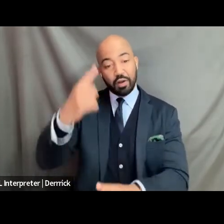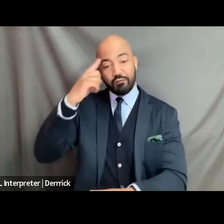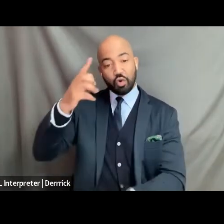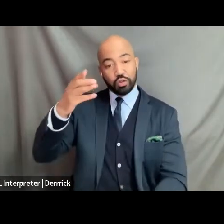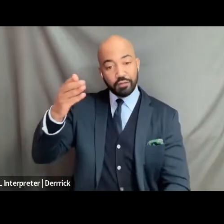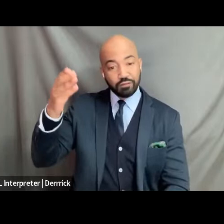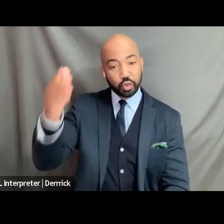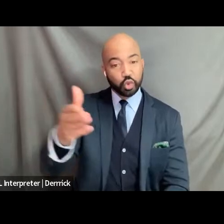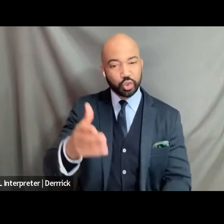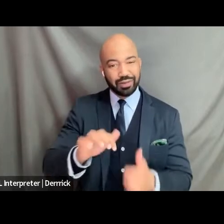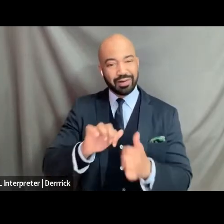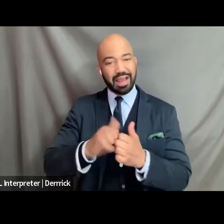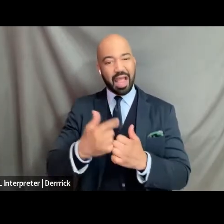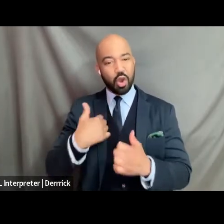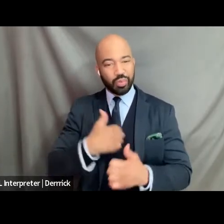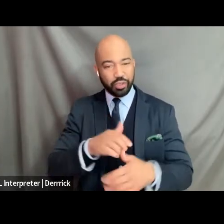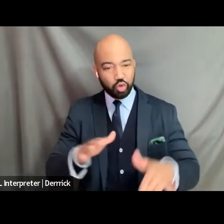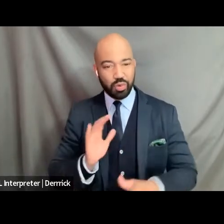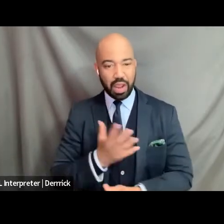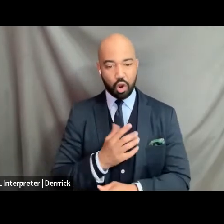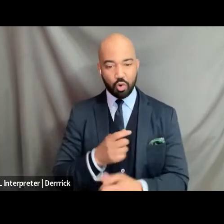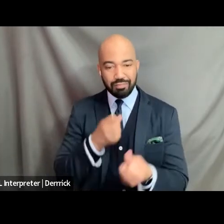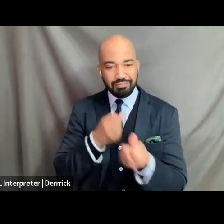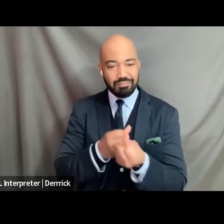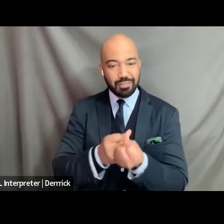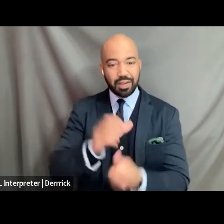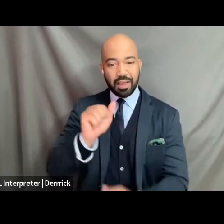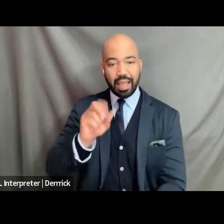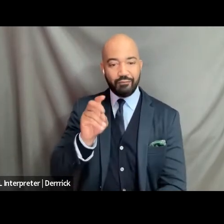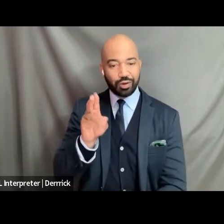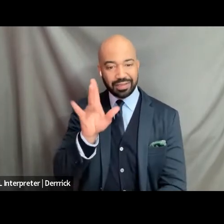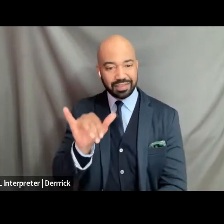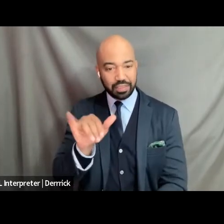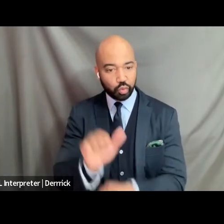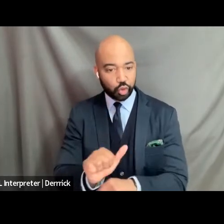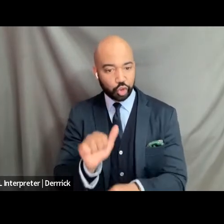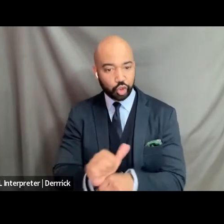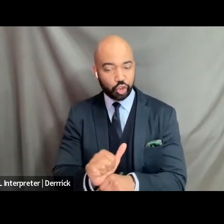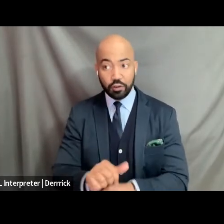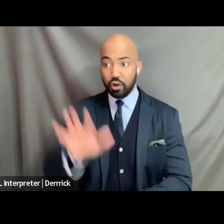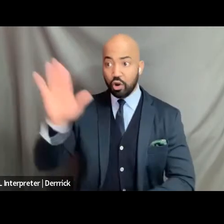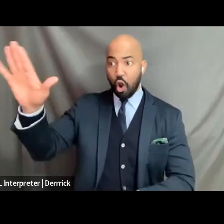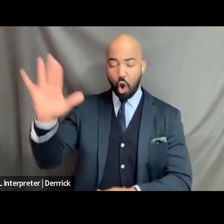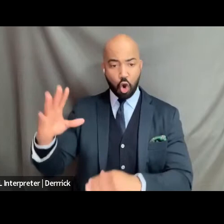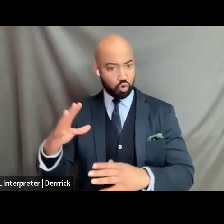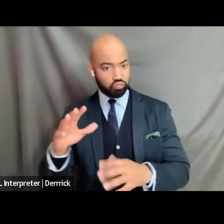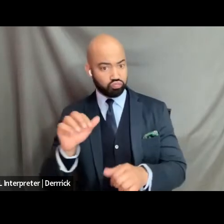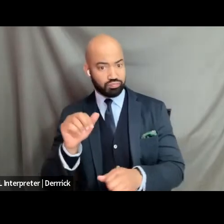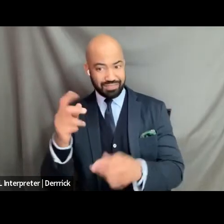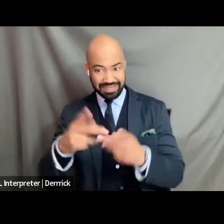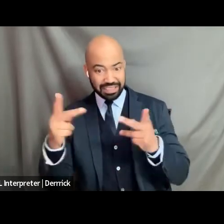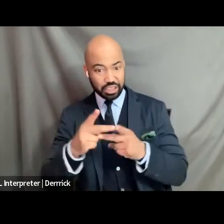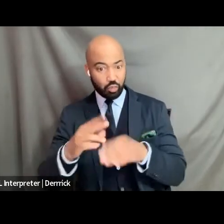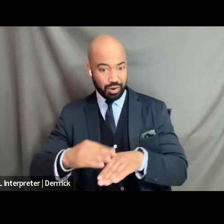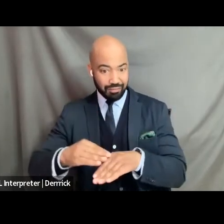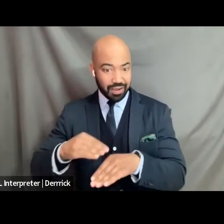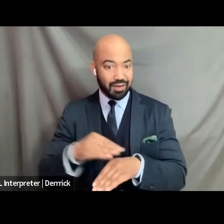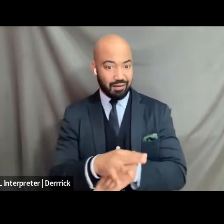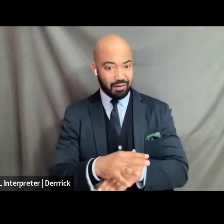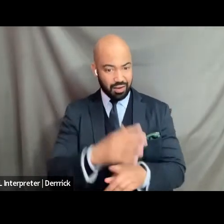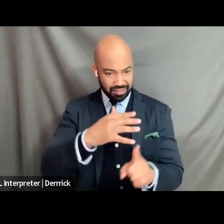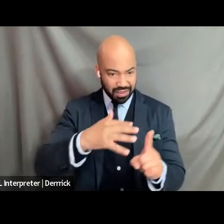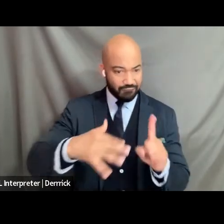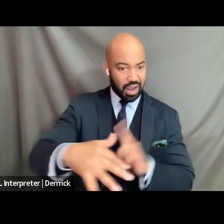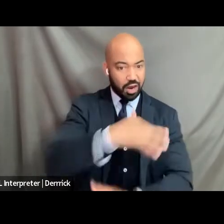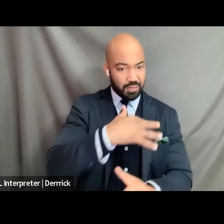undertaking our advocacy that will impact the conditions that we are fighting against because we will